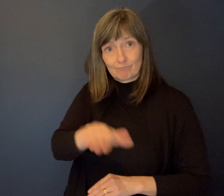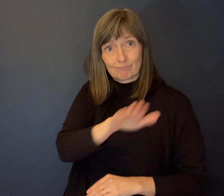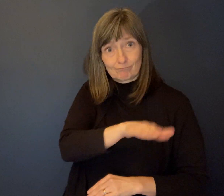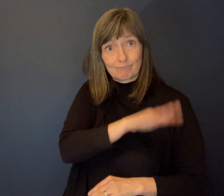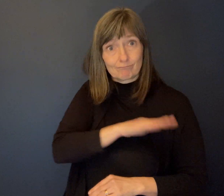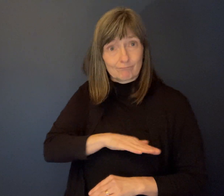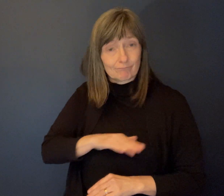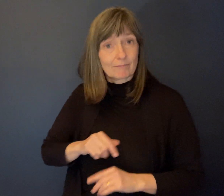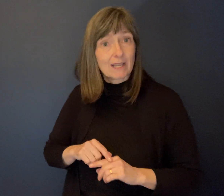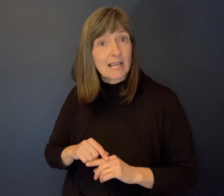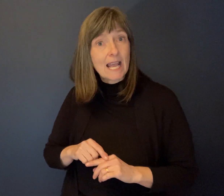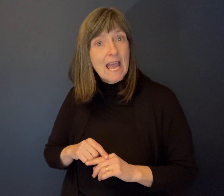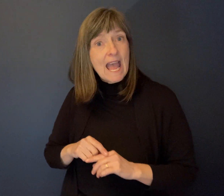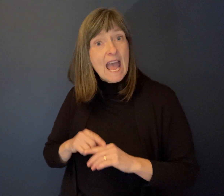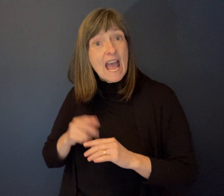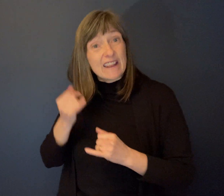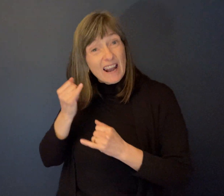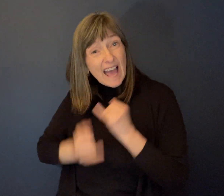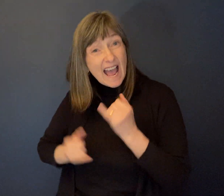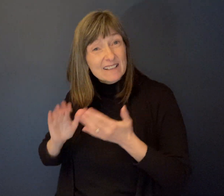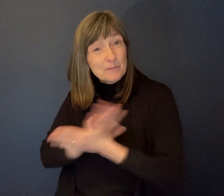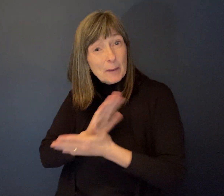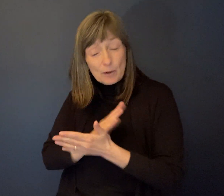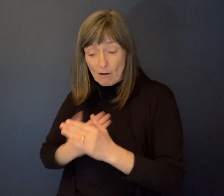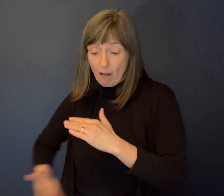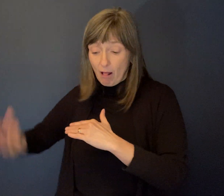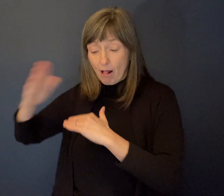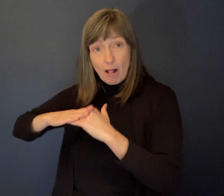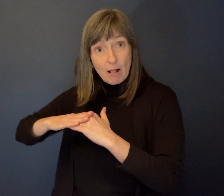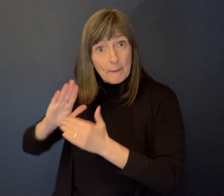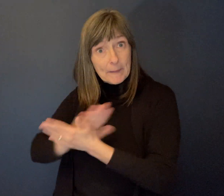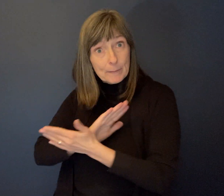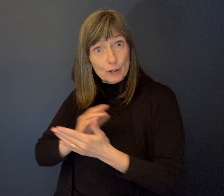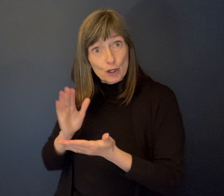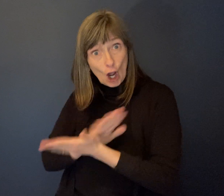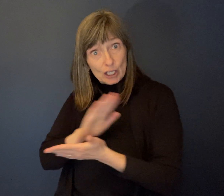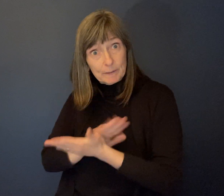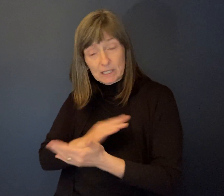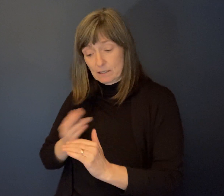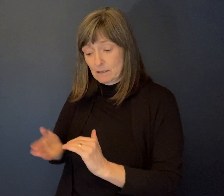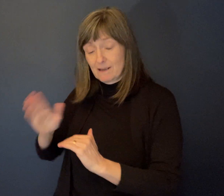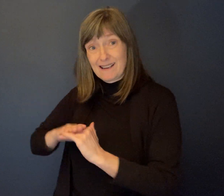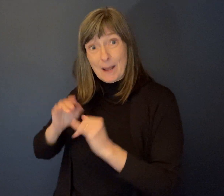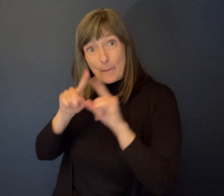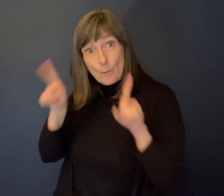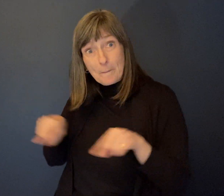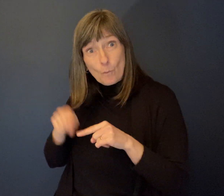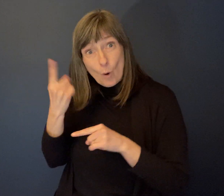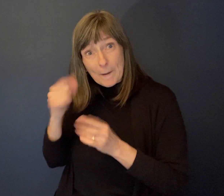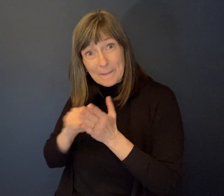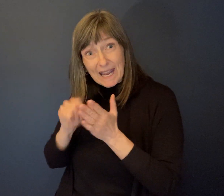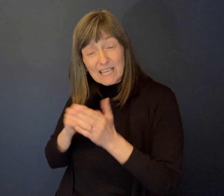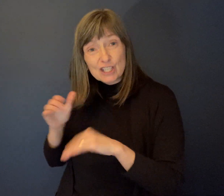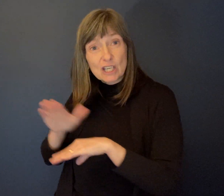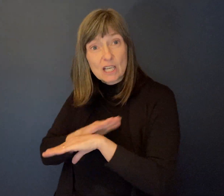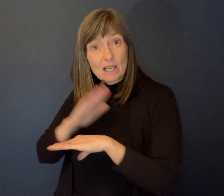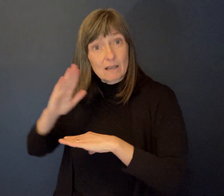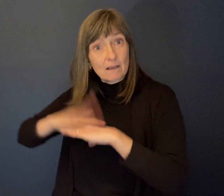And on the very top of that, they put an exemption form. So the very first thing the individual saw was the